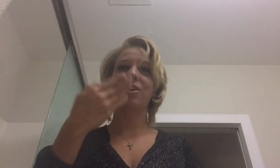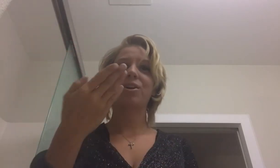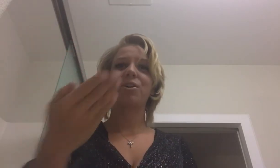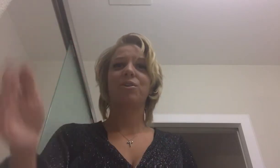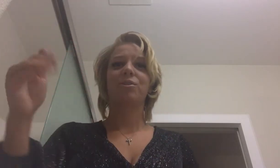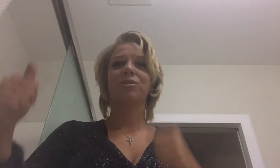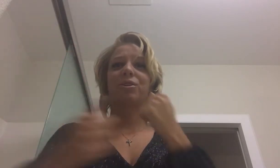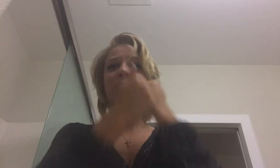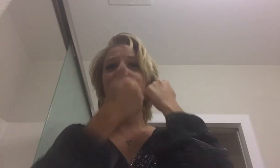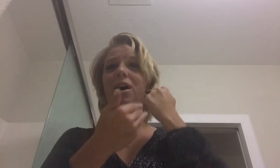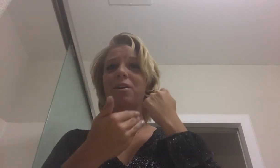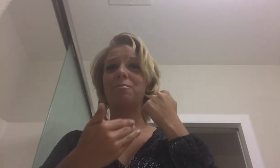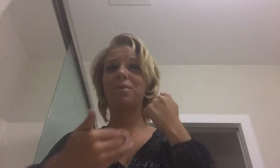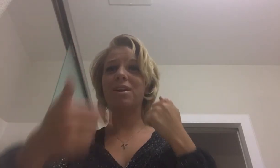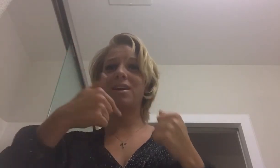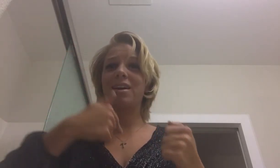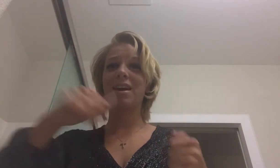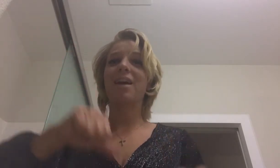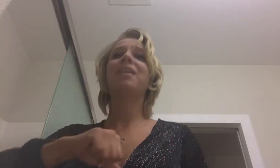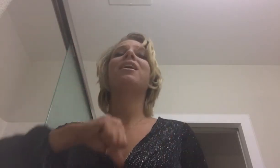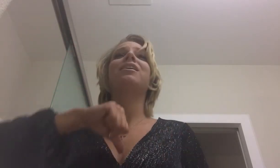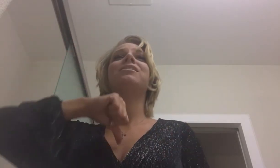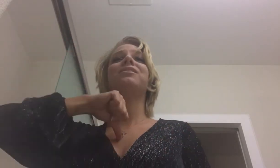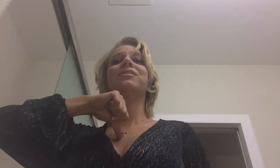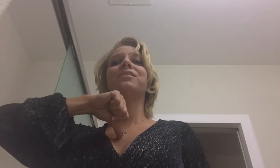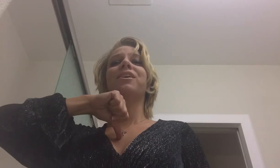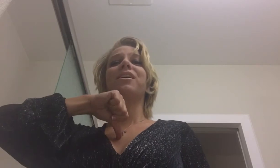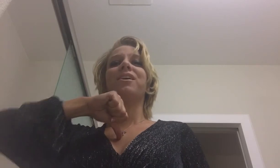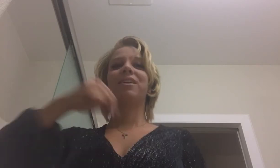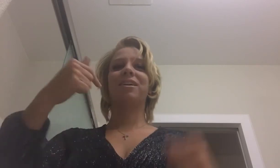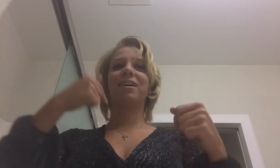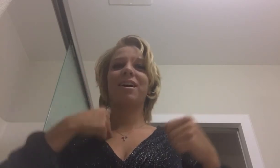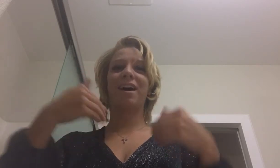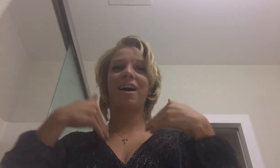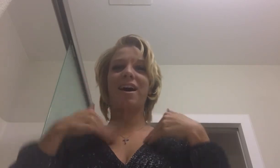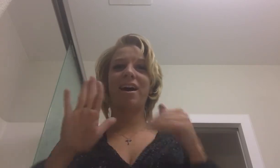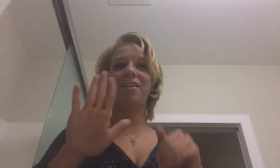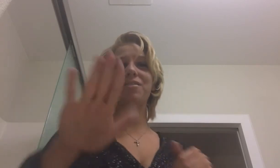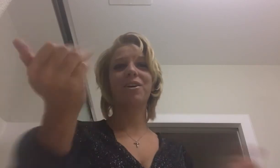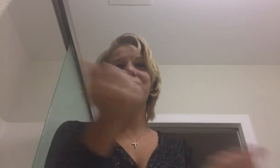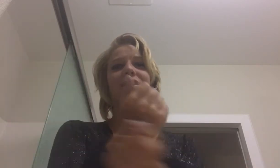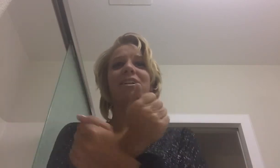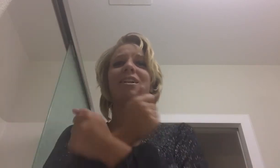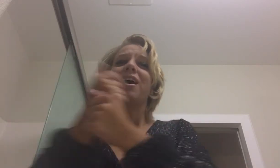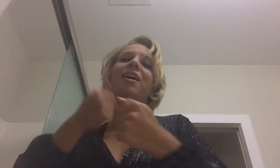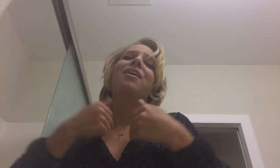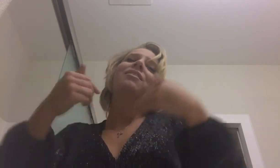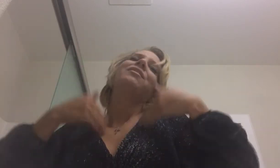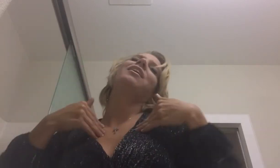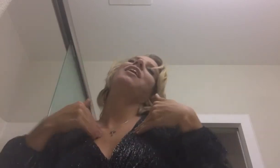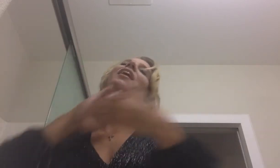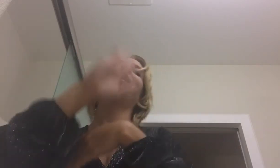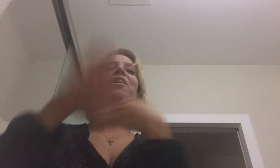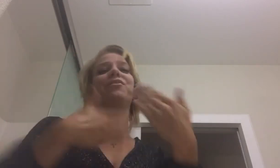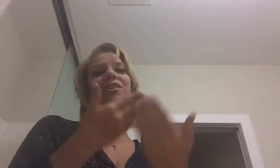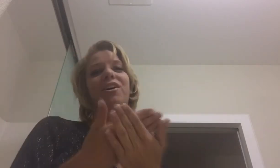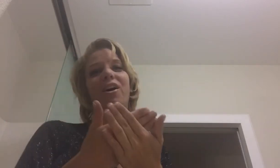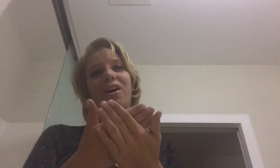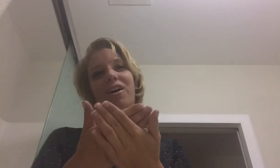You stared back at me and asked I you to live. I had had it all.